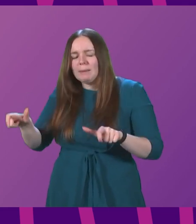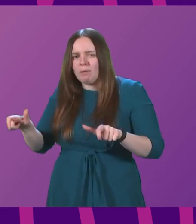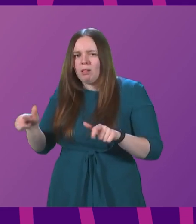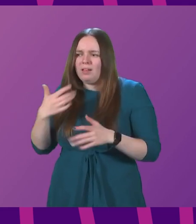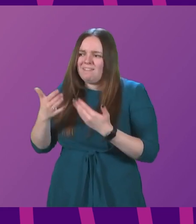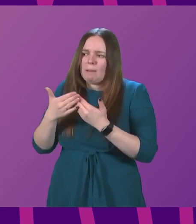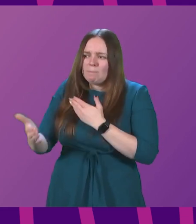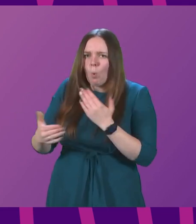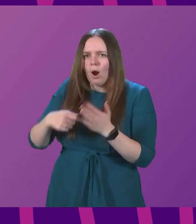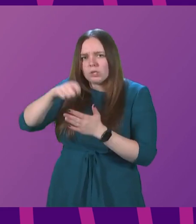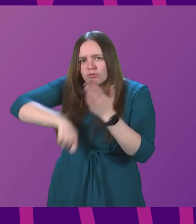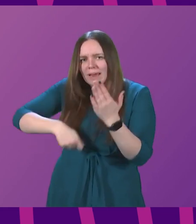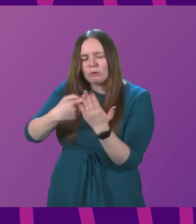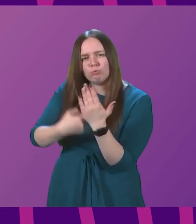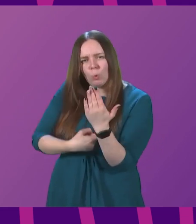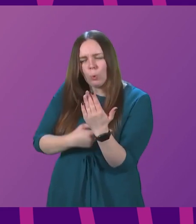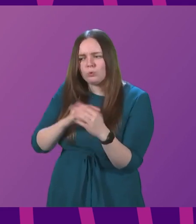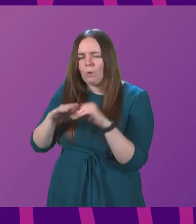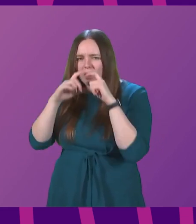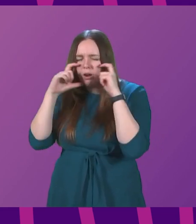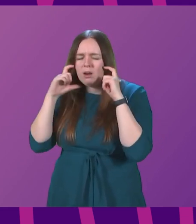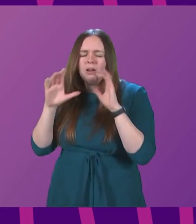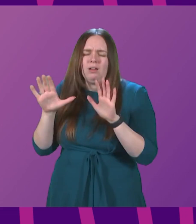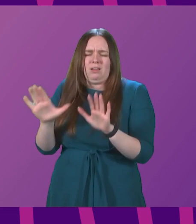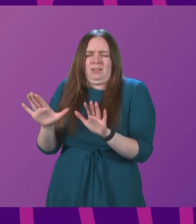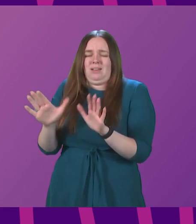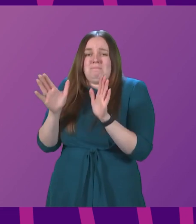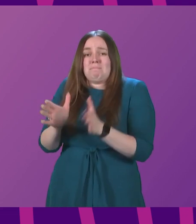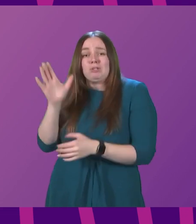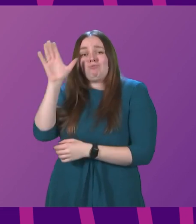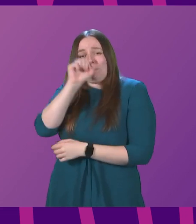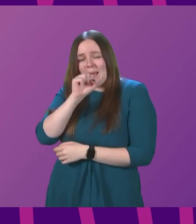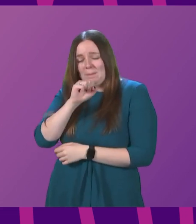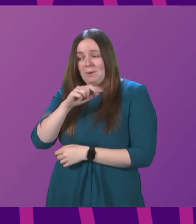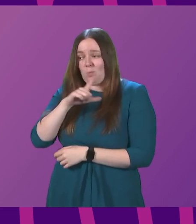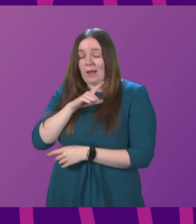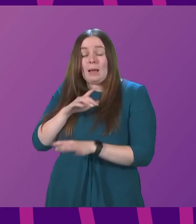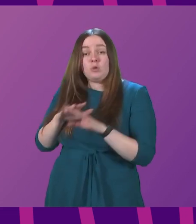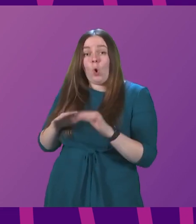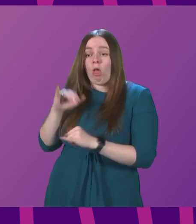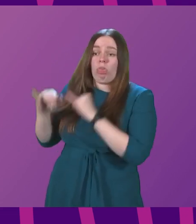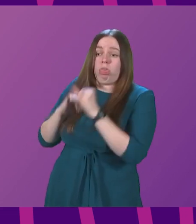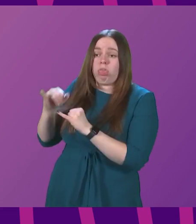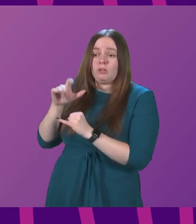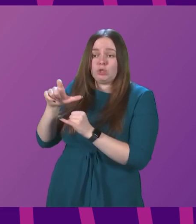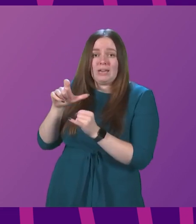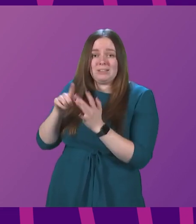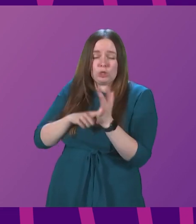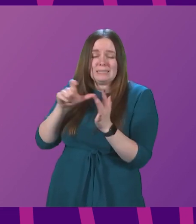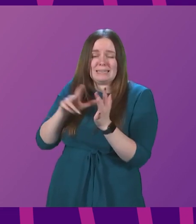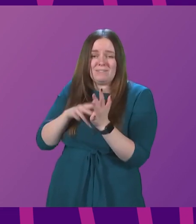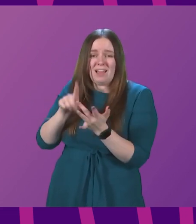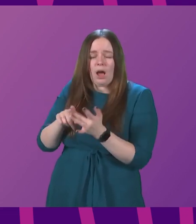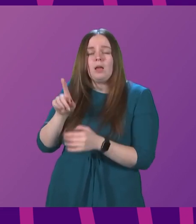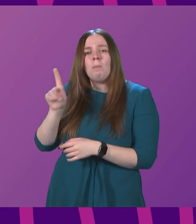more restrictive measures in terms of face coverings. Let's not forget that because, and this is not a criticism of the JCVI, but because of the phased